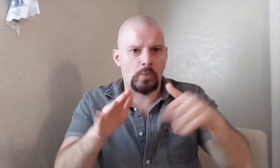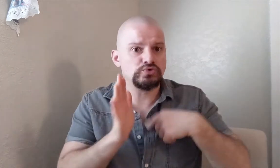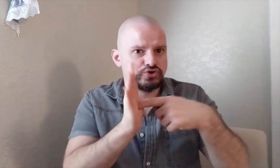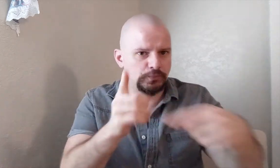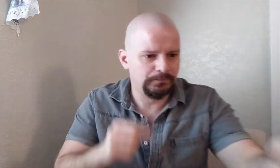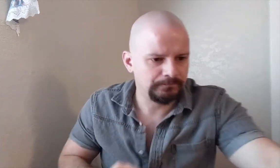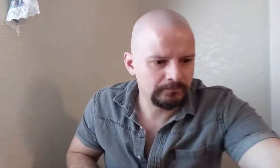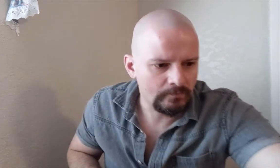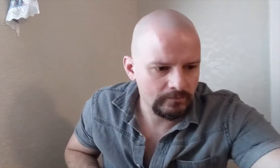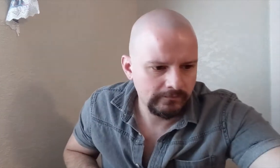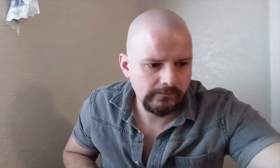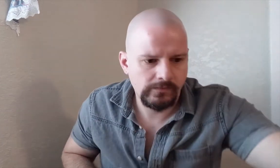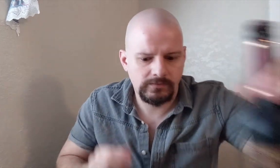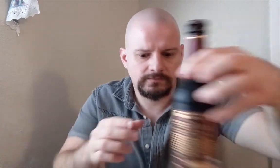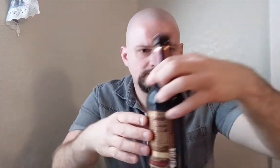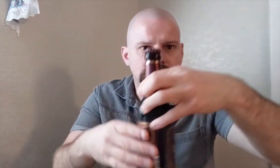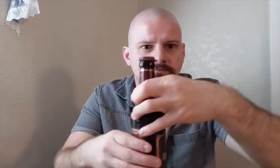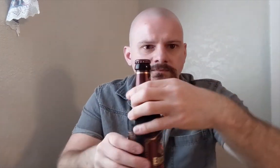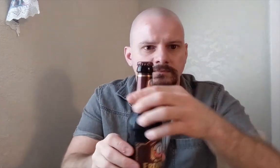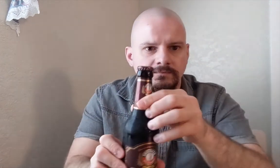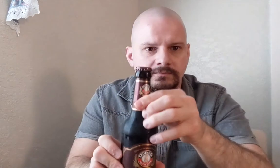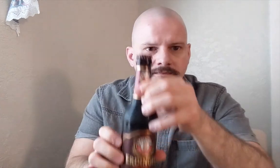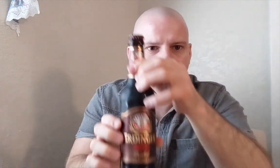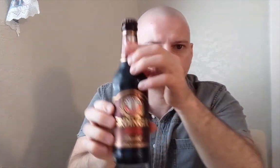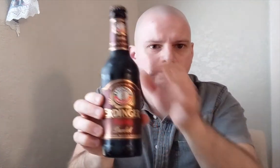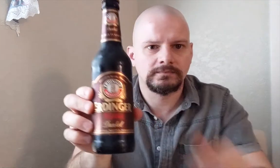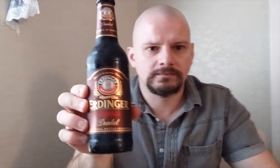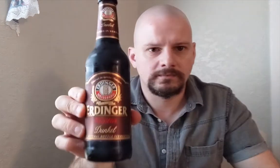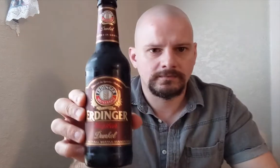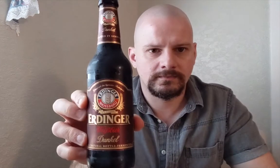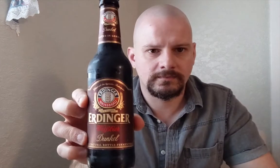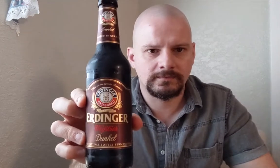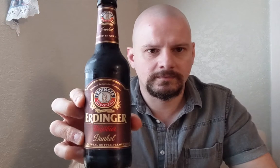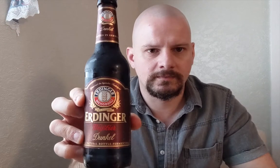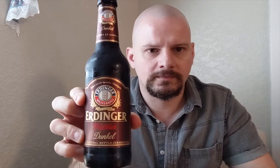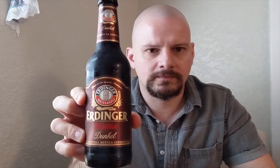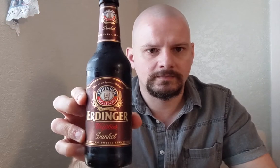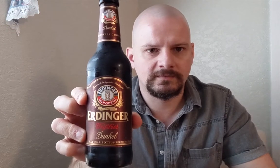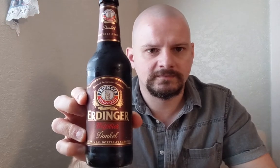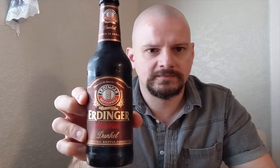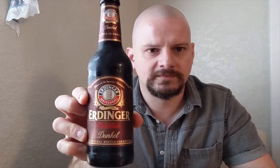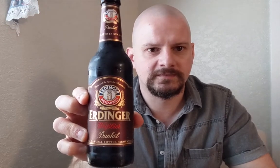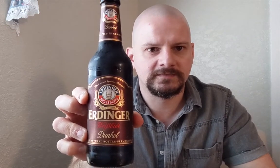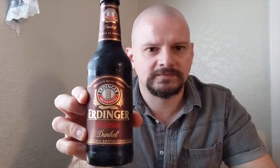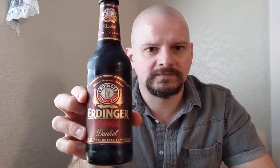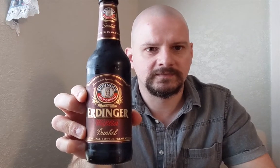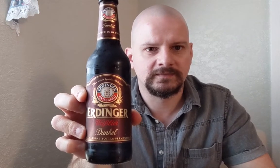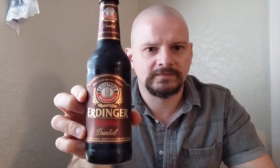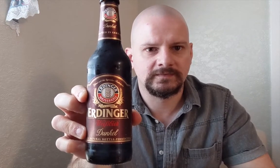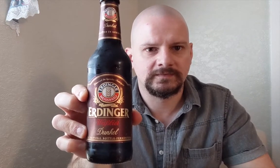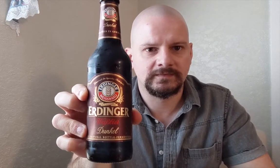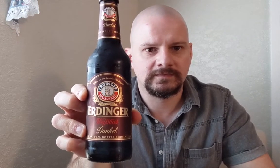time.